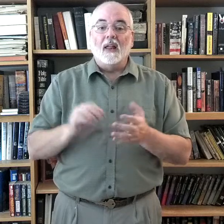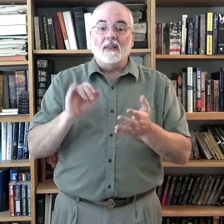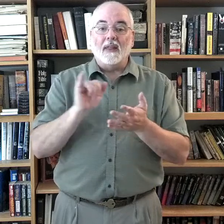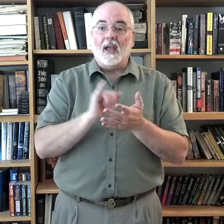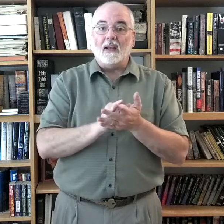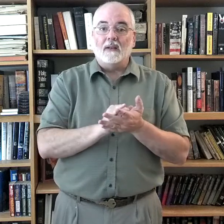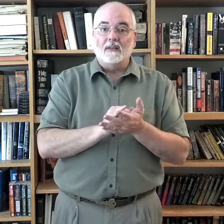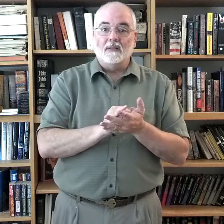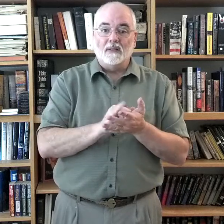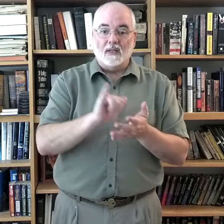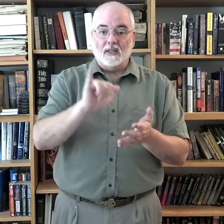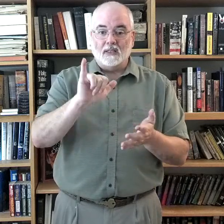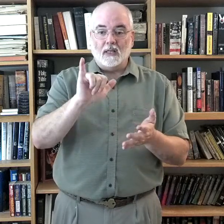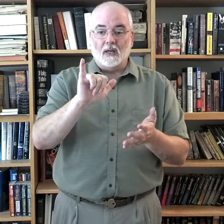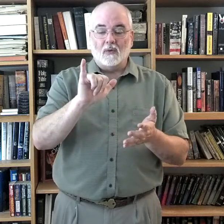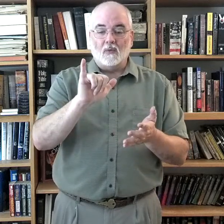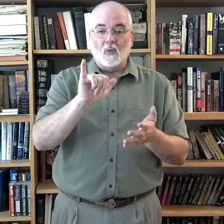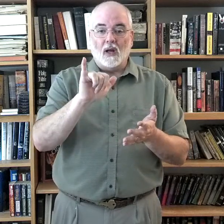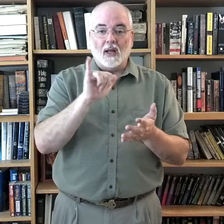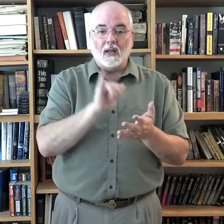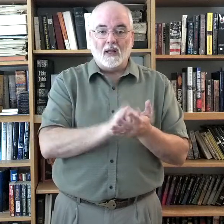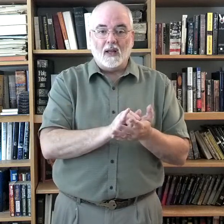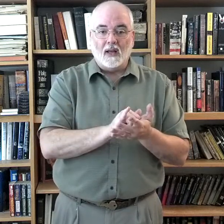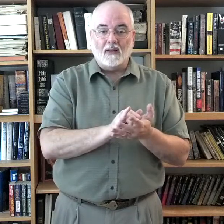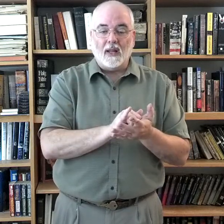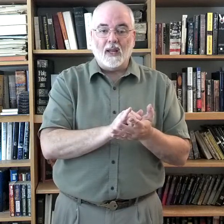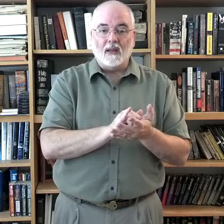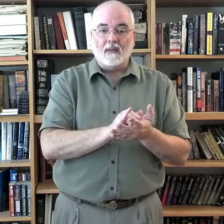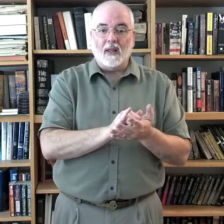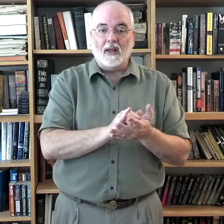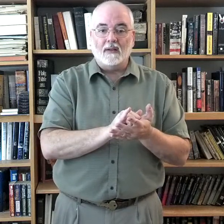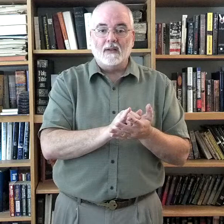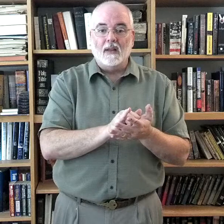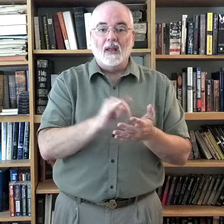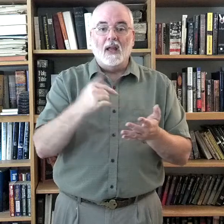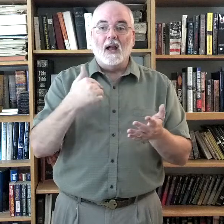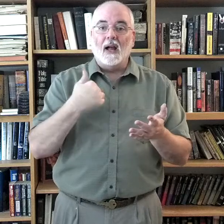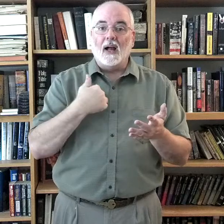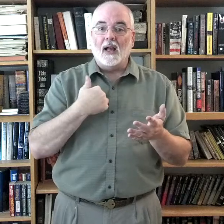That. That. letter Y into the hand. That. I.